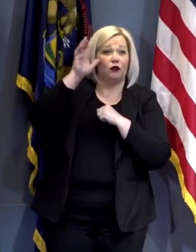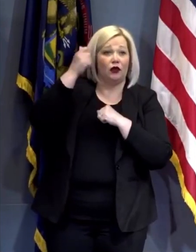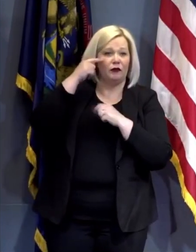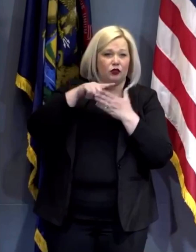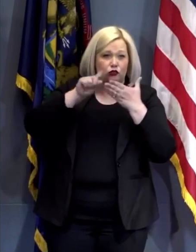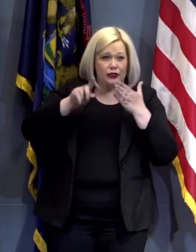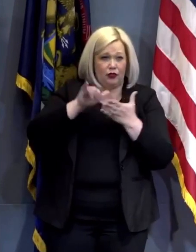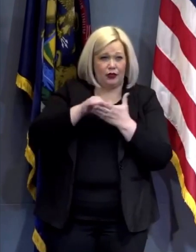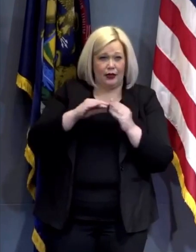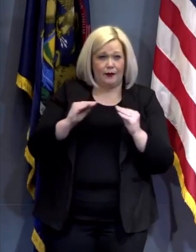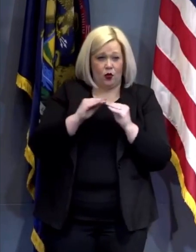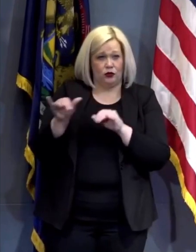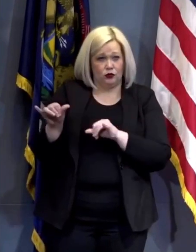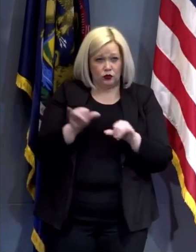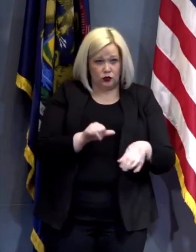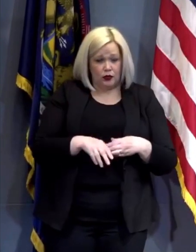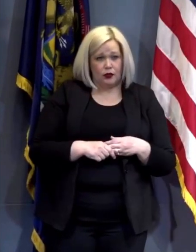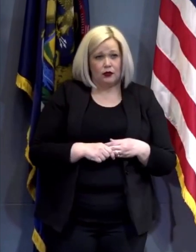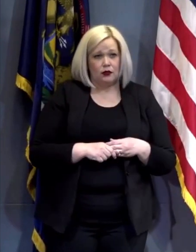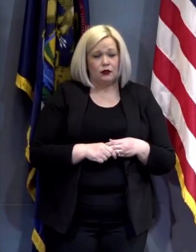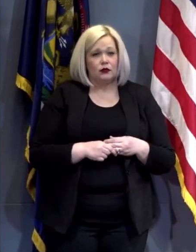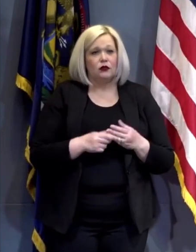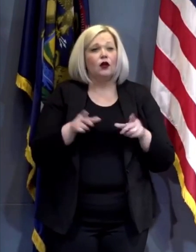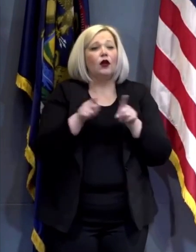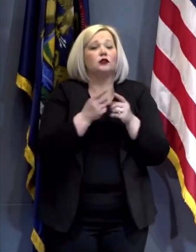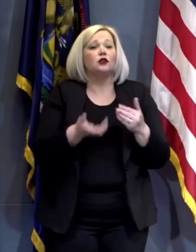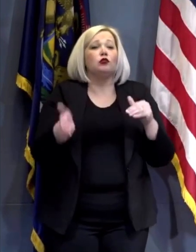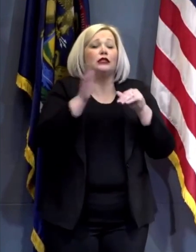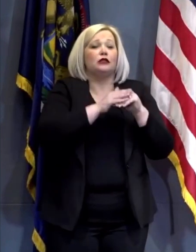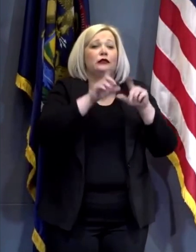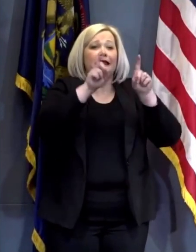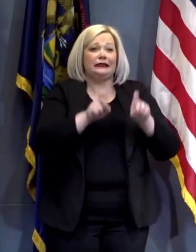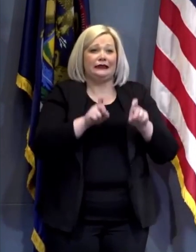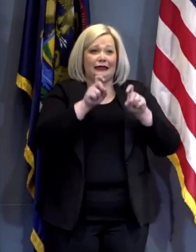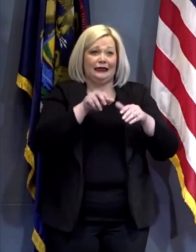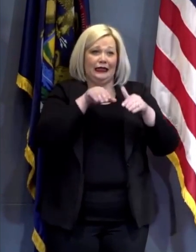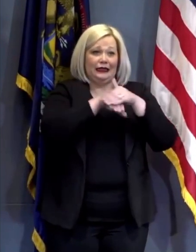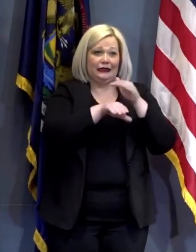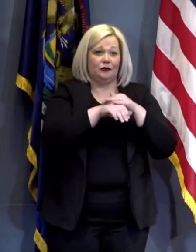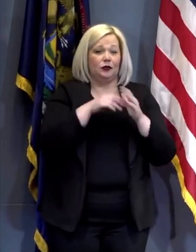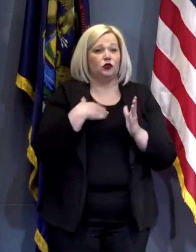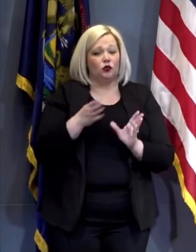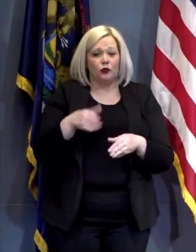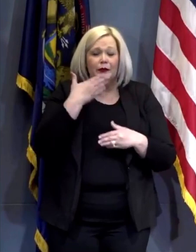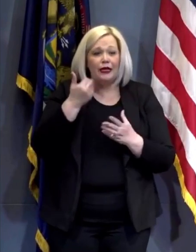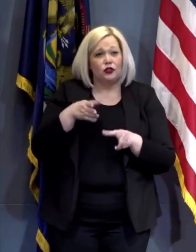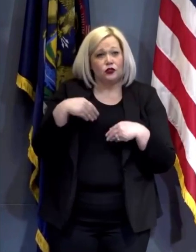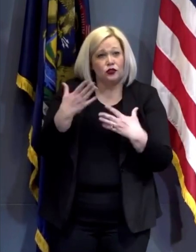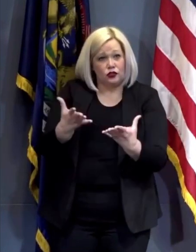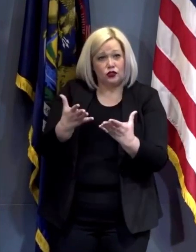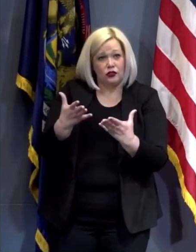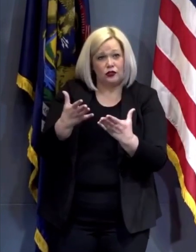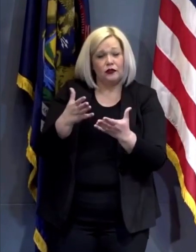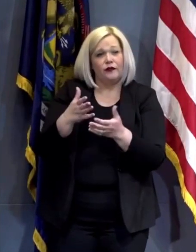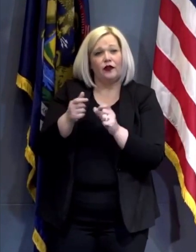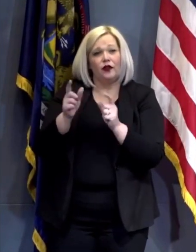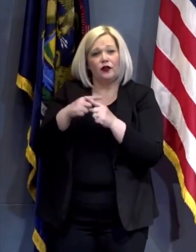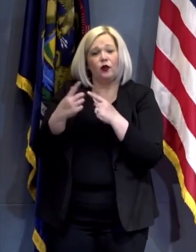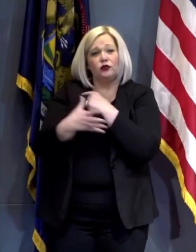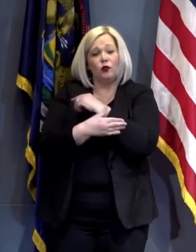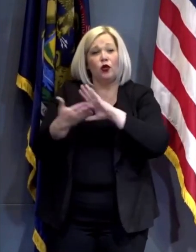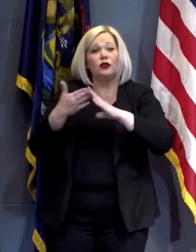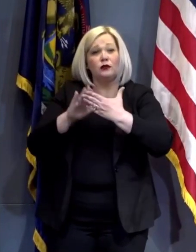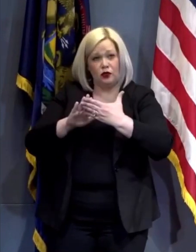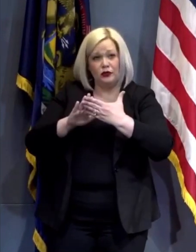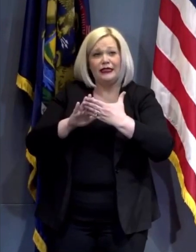We were working also to increase testing accessibility to better serve vulnerable communities. Specifically we want to build on models like the